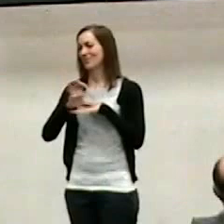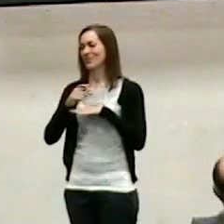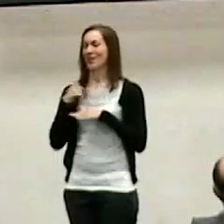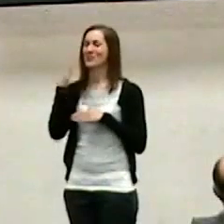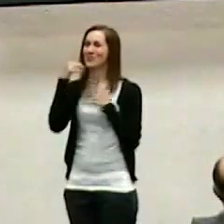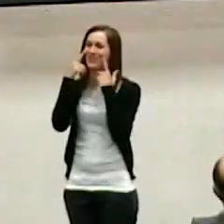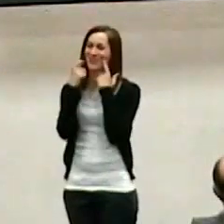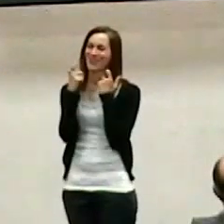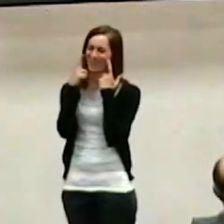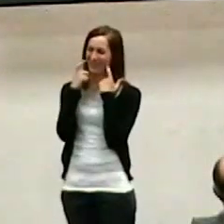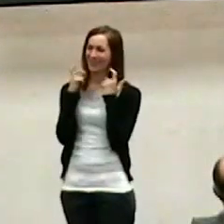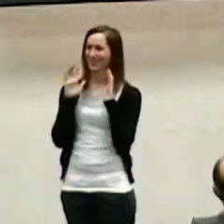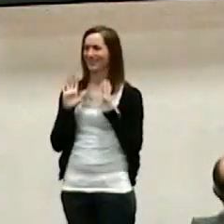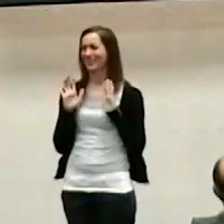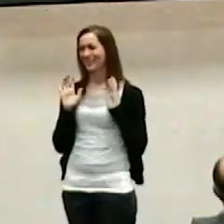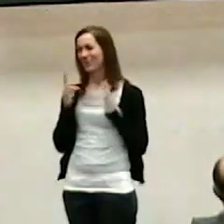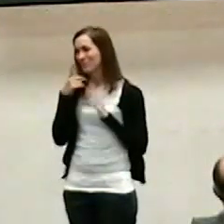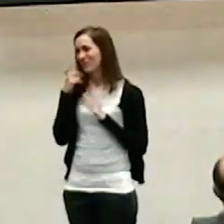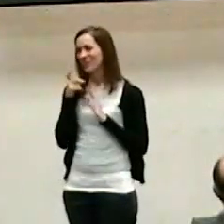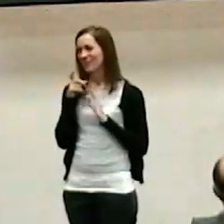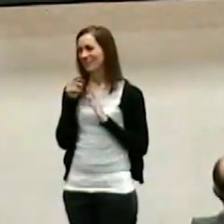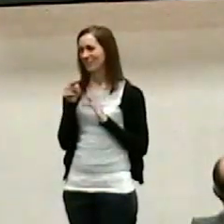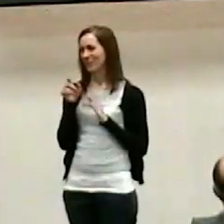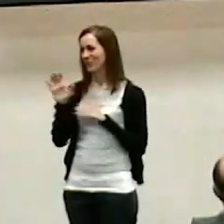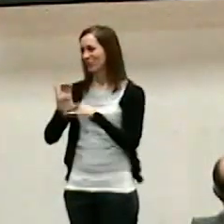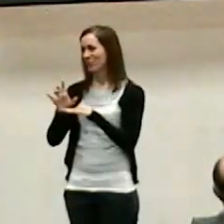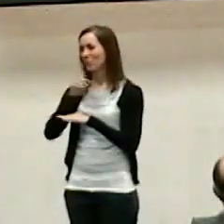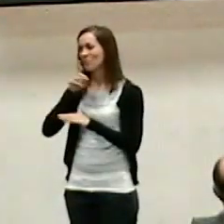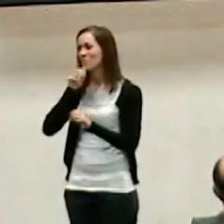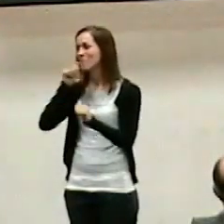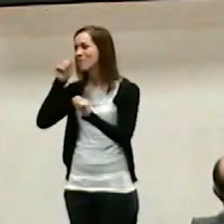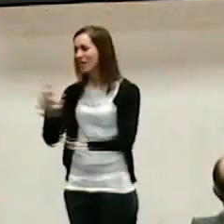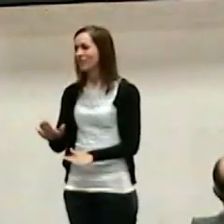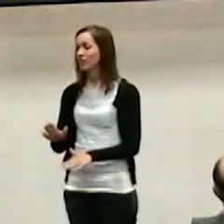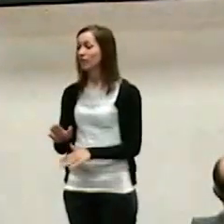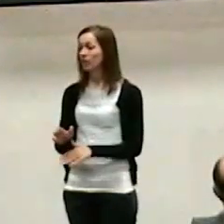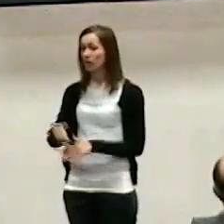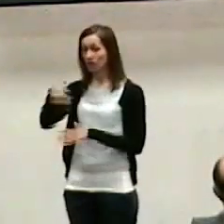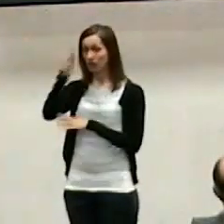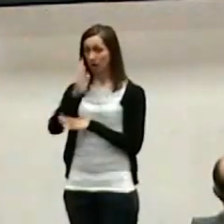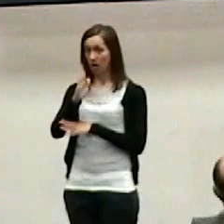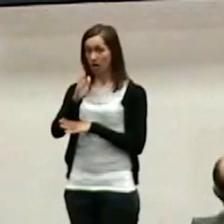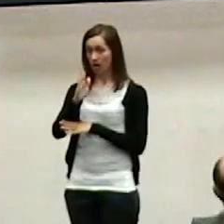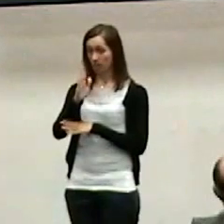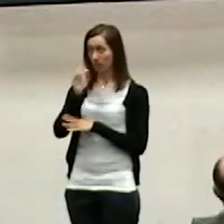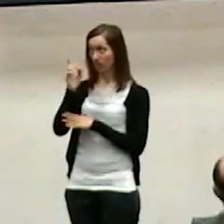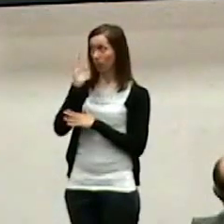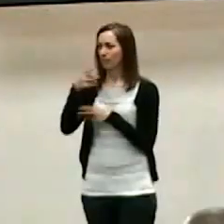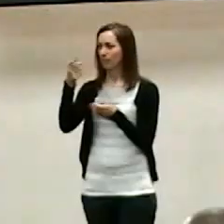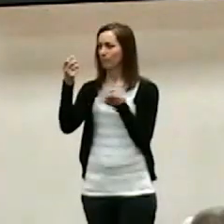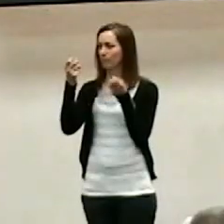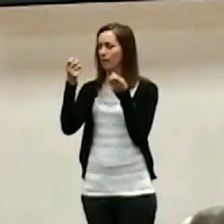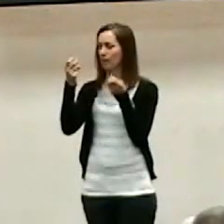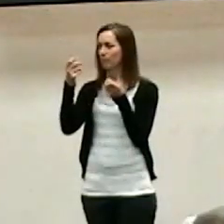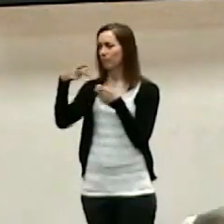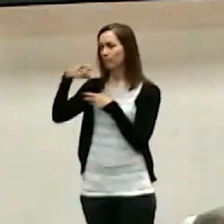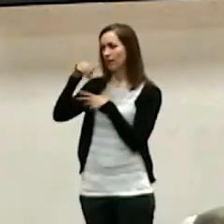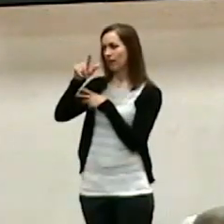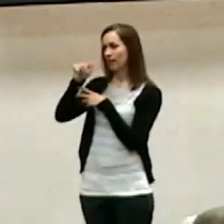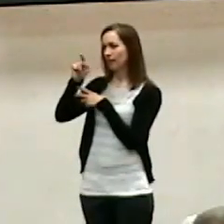cry. Because they're such a blessing. God will use your church family to help renew them.